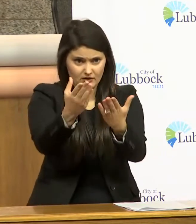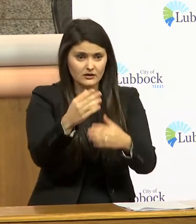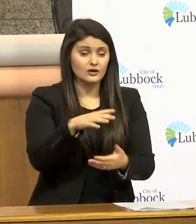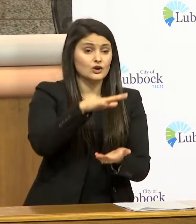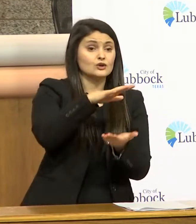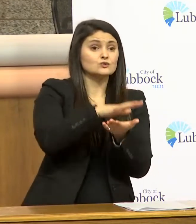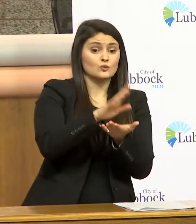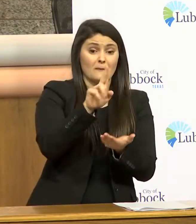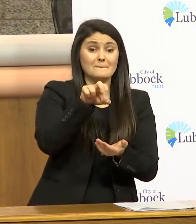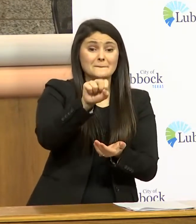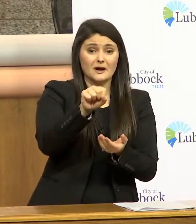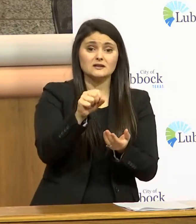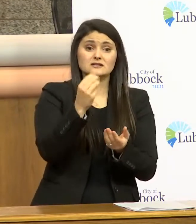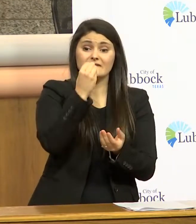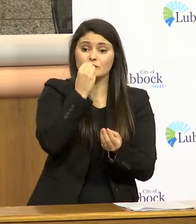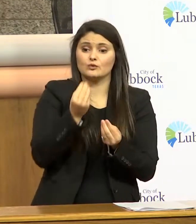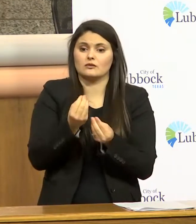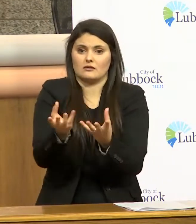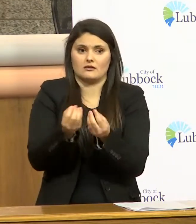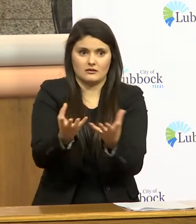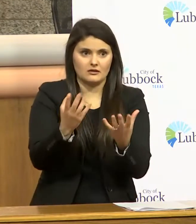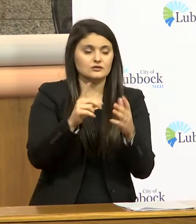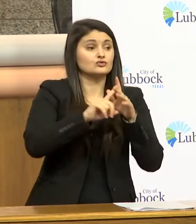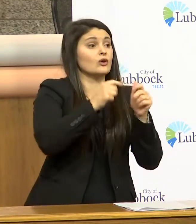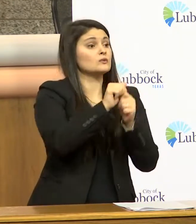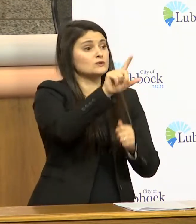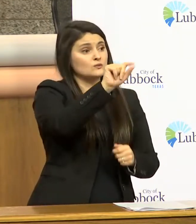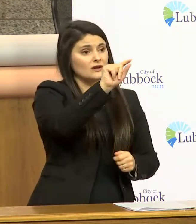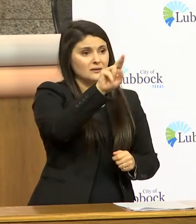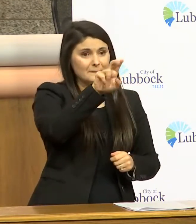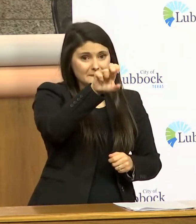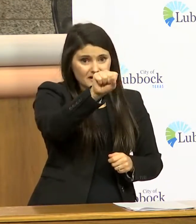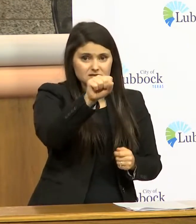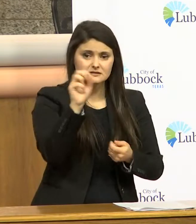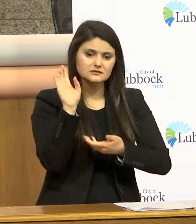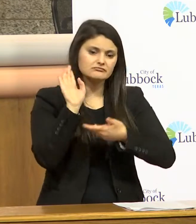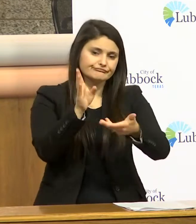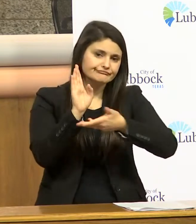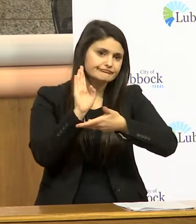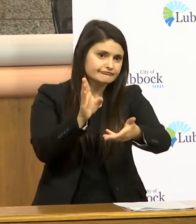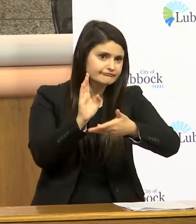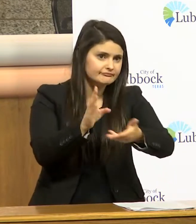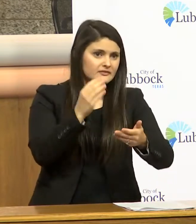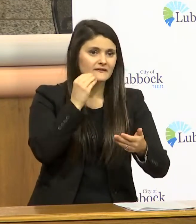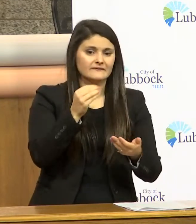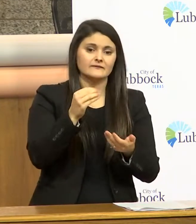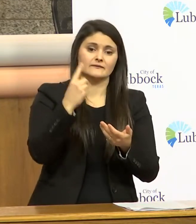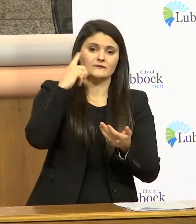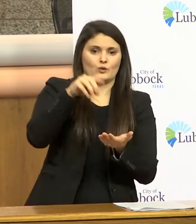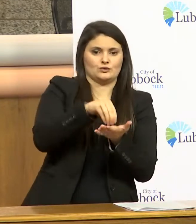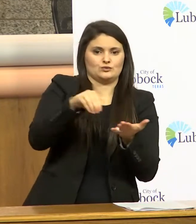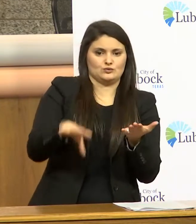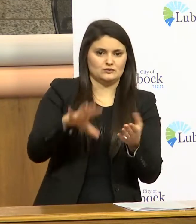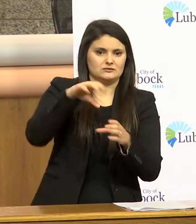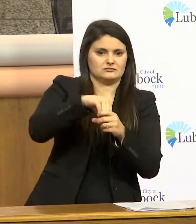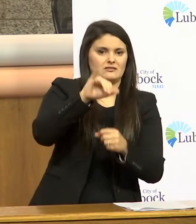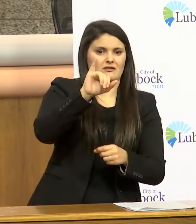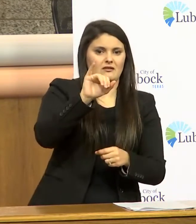bus meal distribution also started with 20 buses delivering meals for lubbock isd today